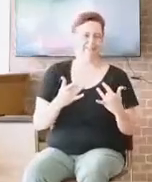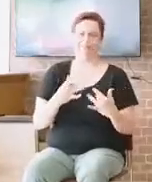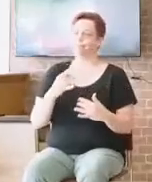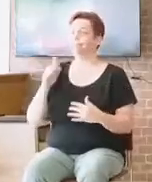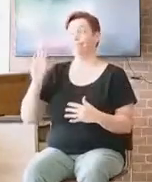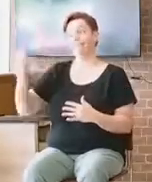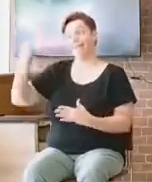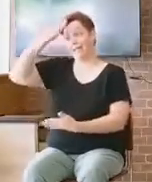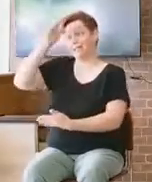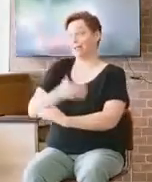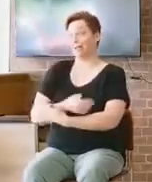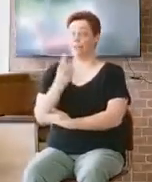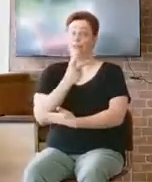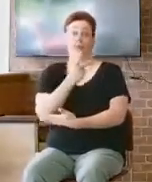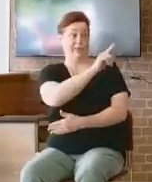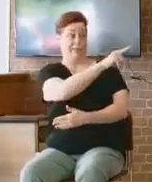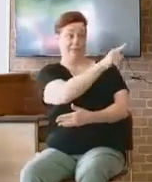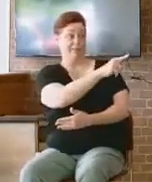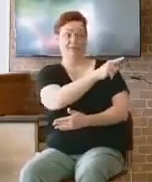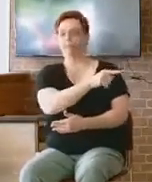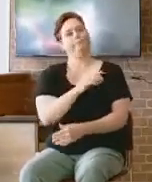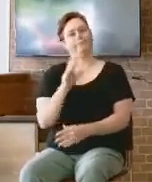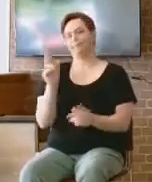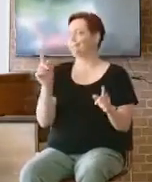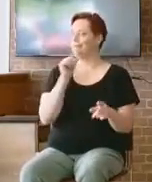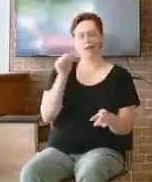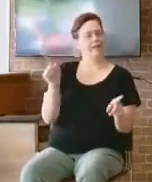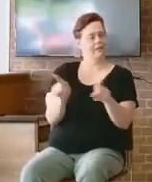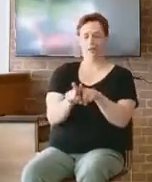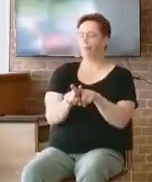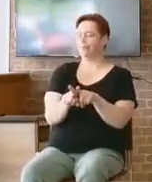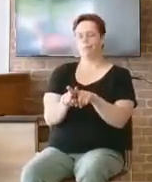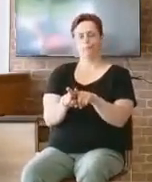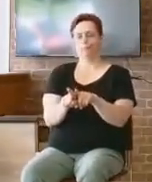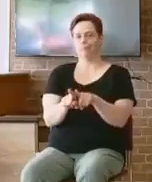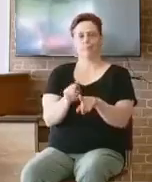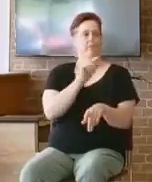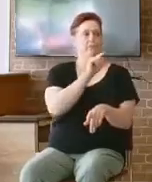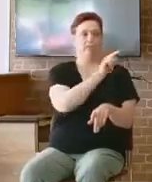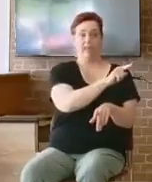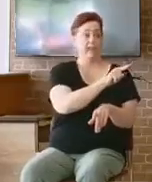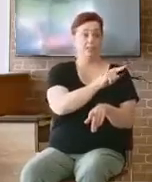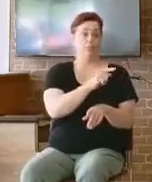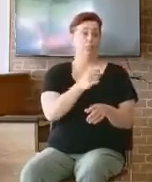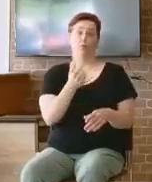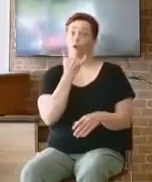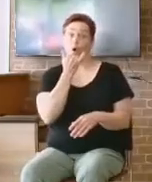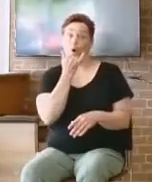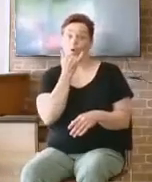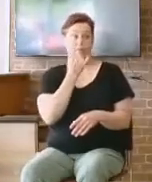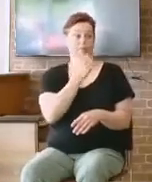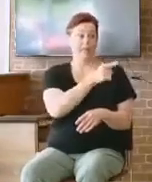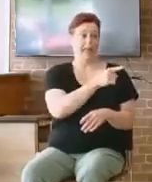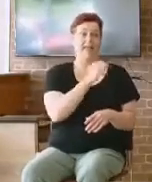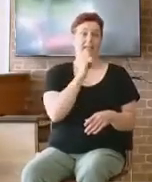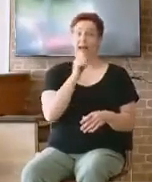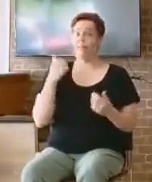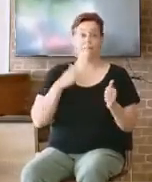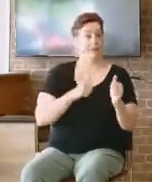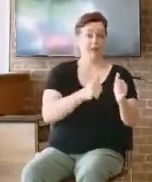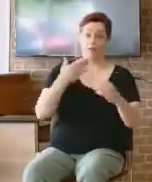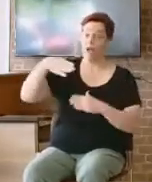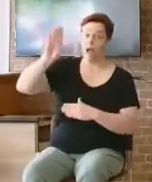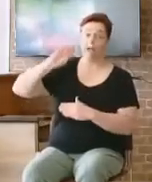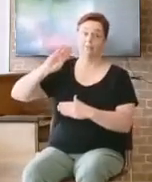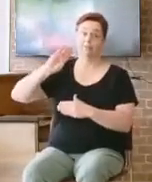Took that lucre, that money. And perverted judgment. Can I tell you this? Israel turned away because of